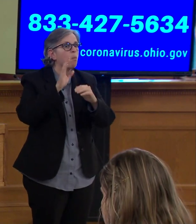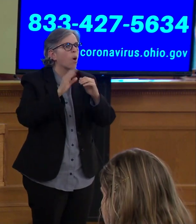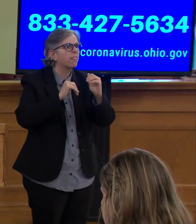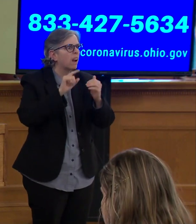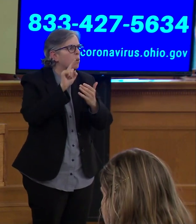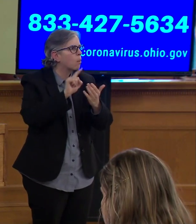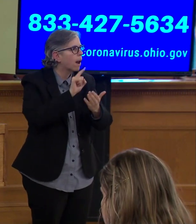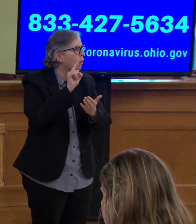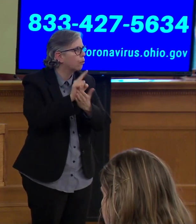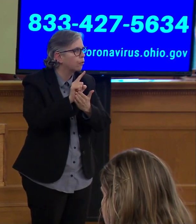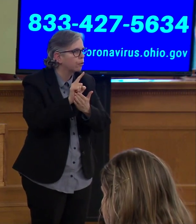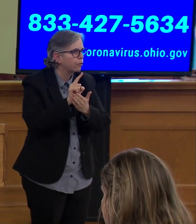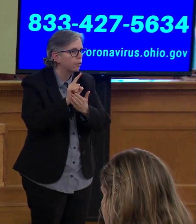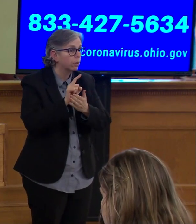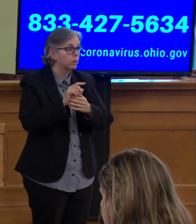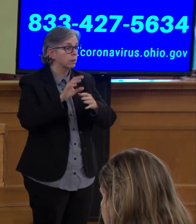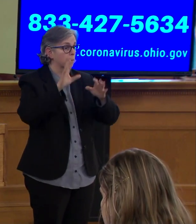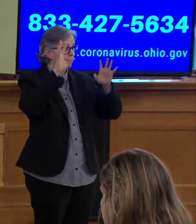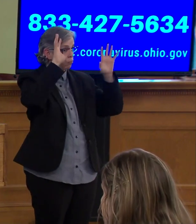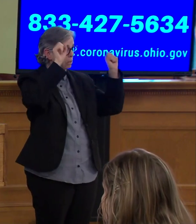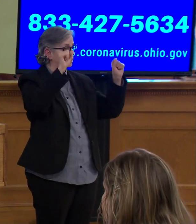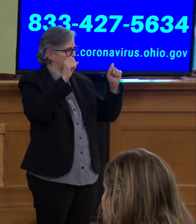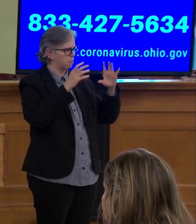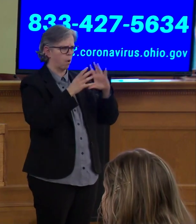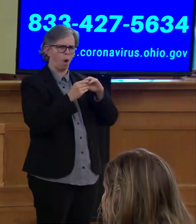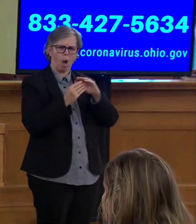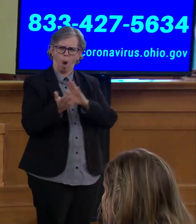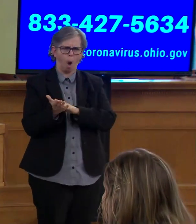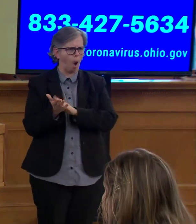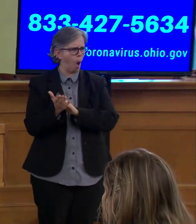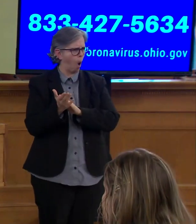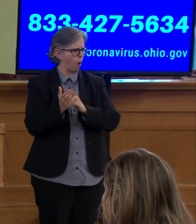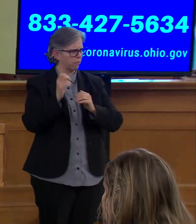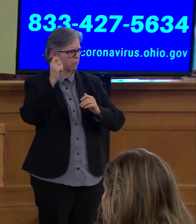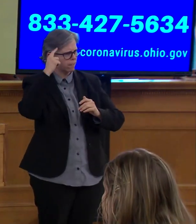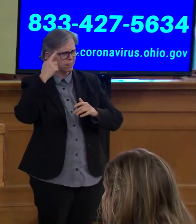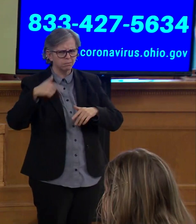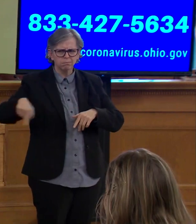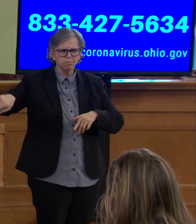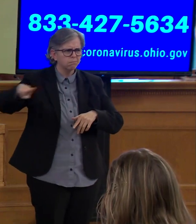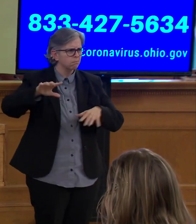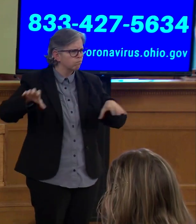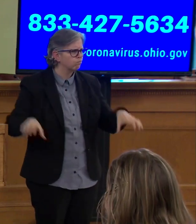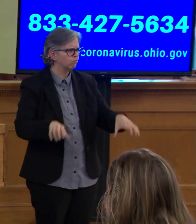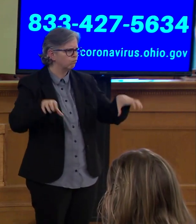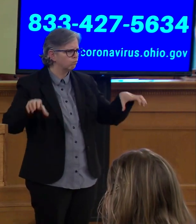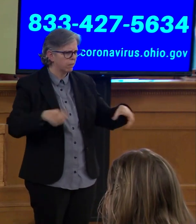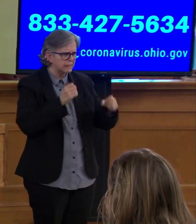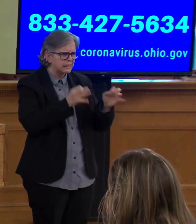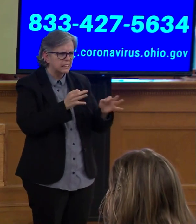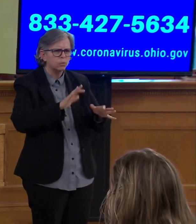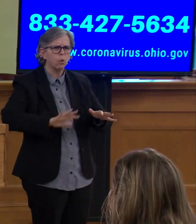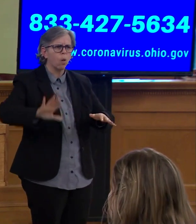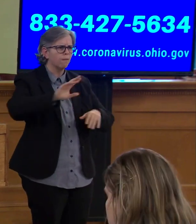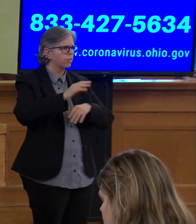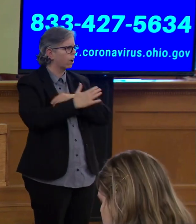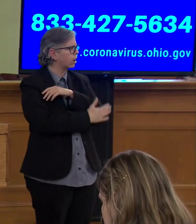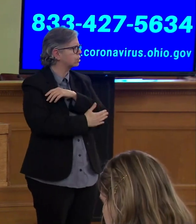complimentary about what governors are doing around the country, a good candid discussion.